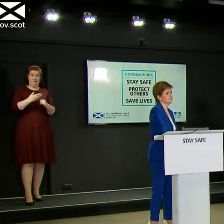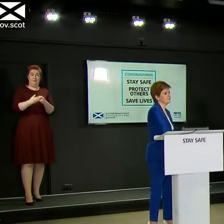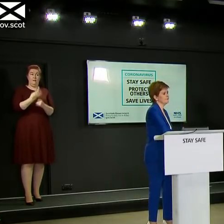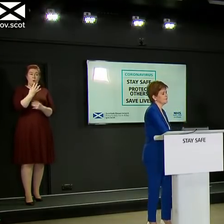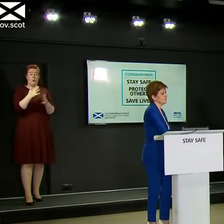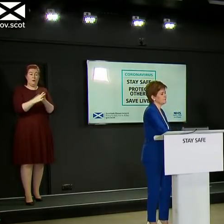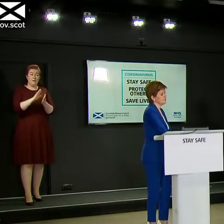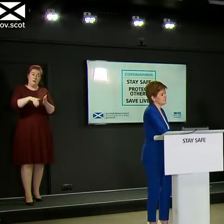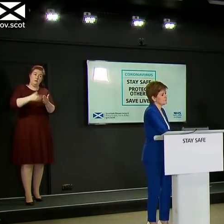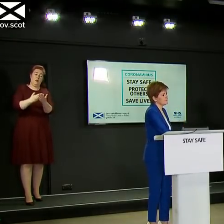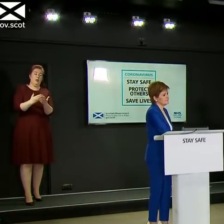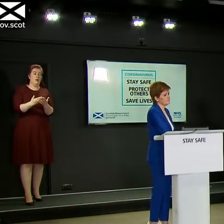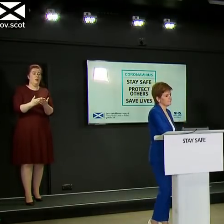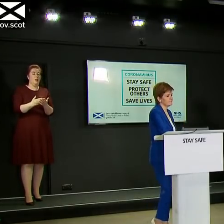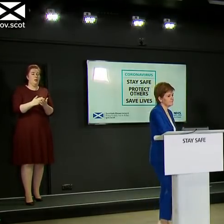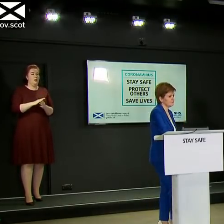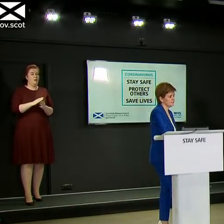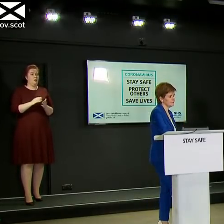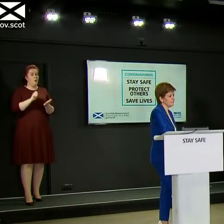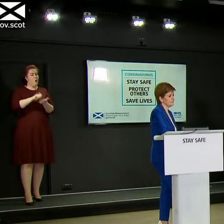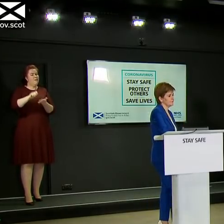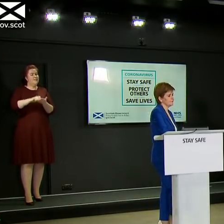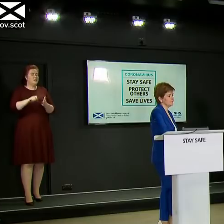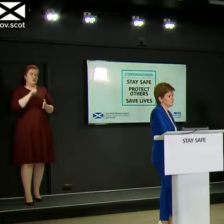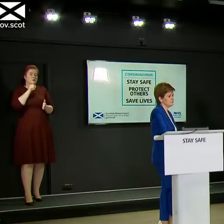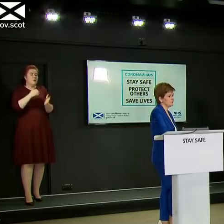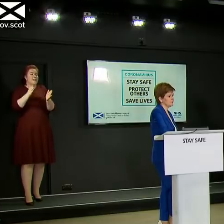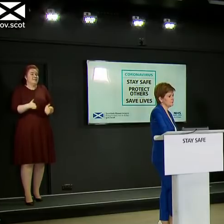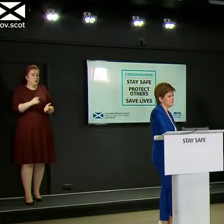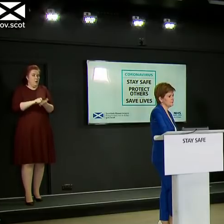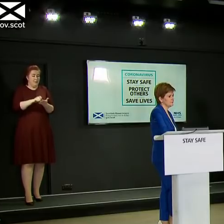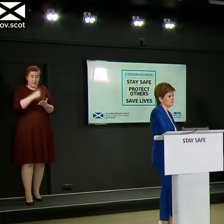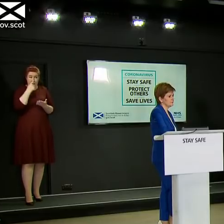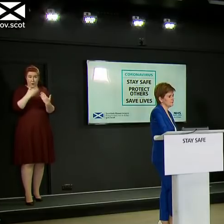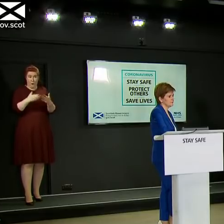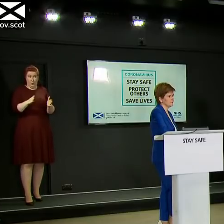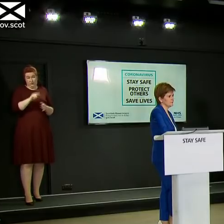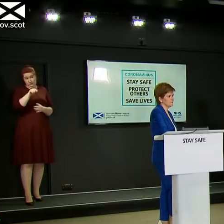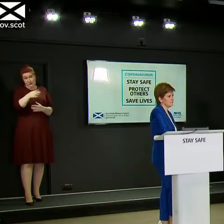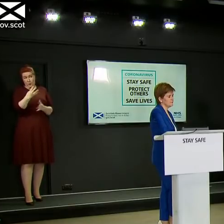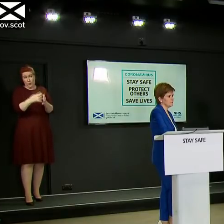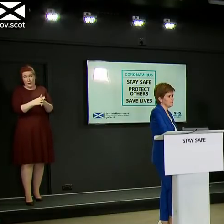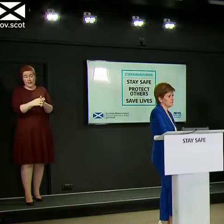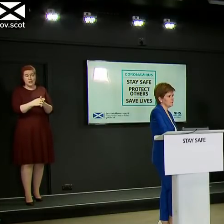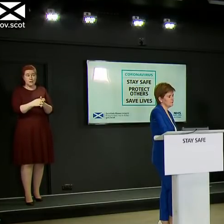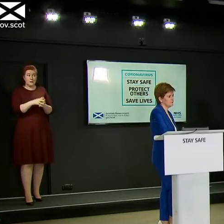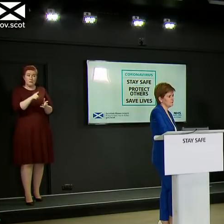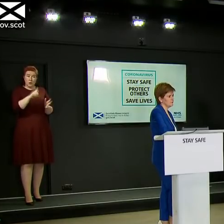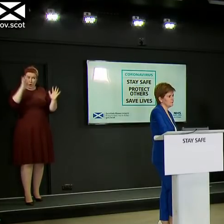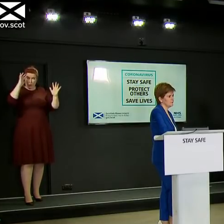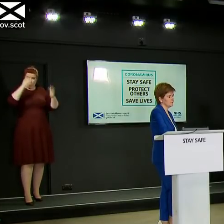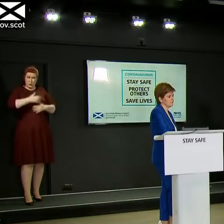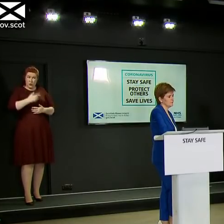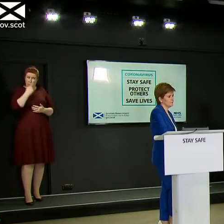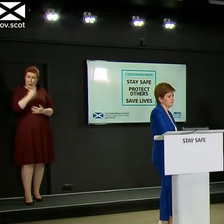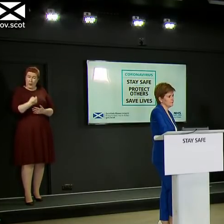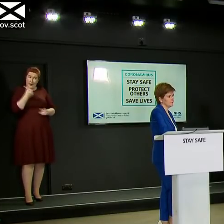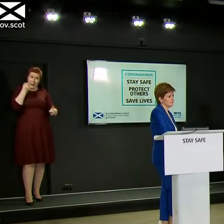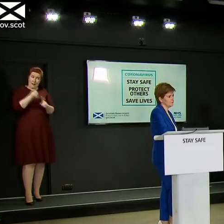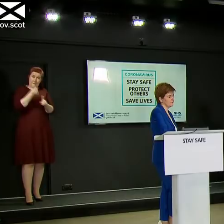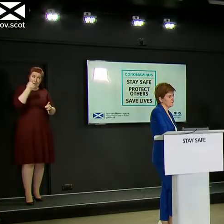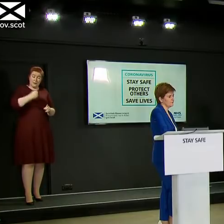-essential offices are advised that they can open. Do you have any concerns about the impact that that could have on